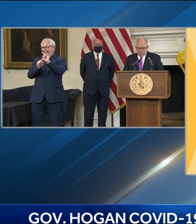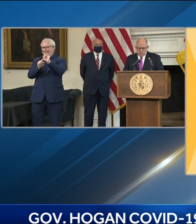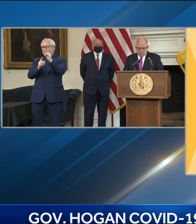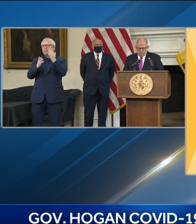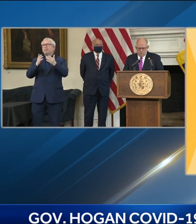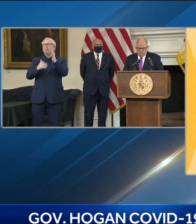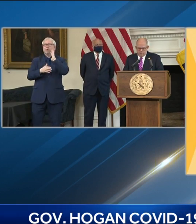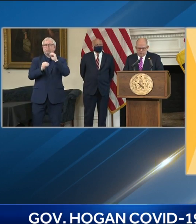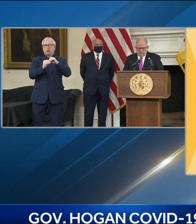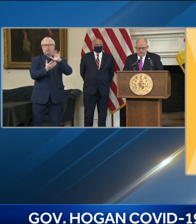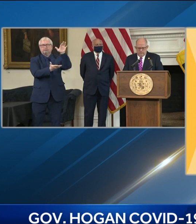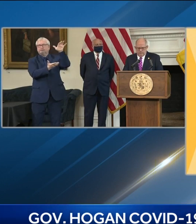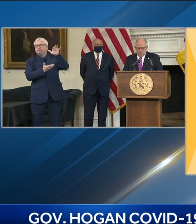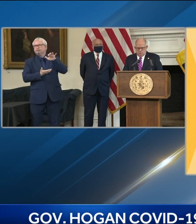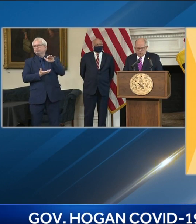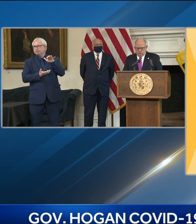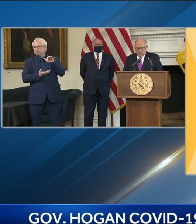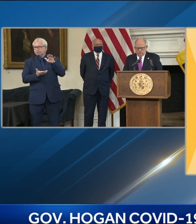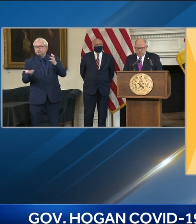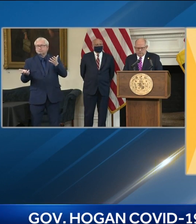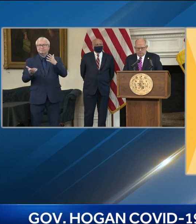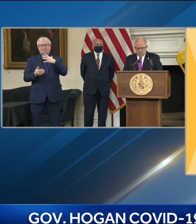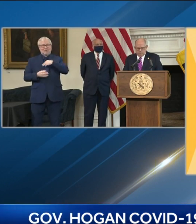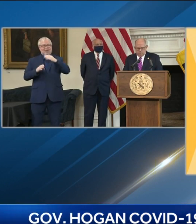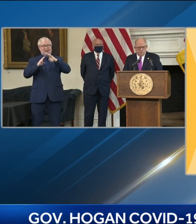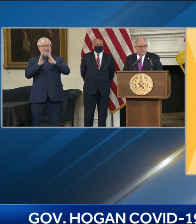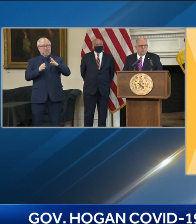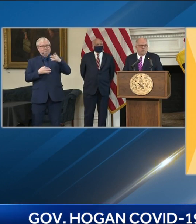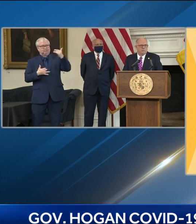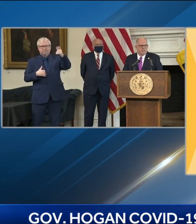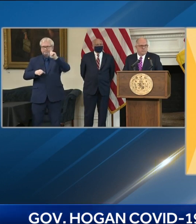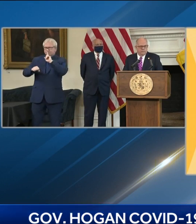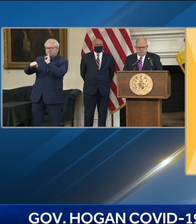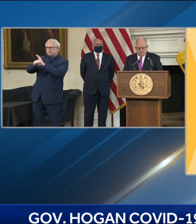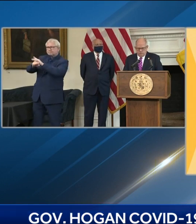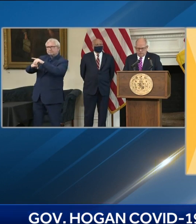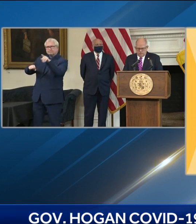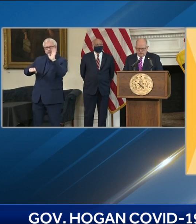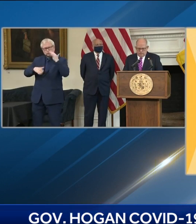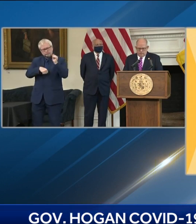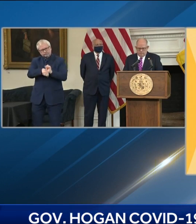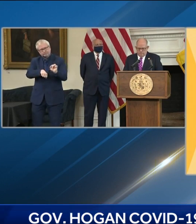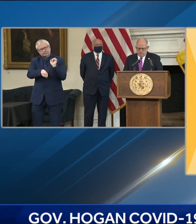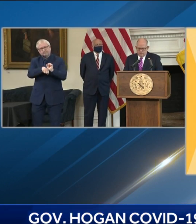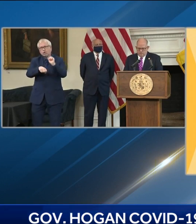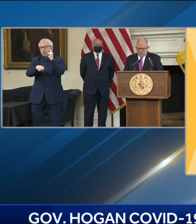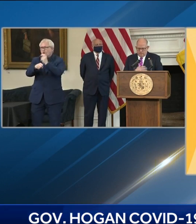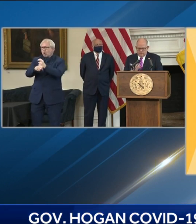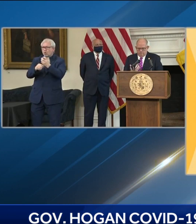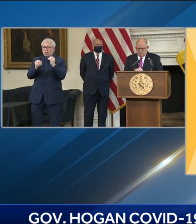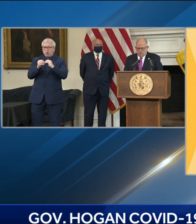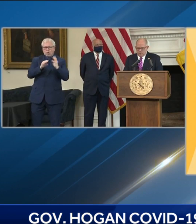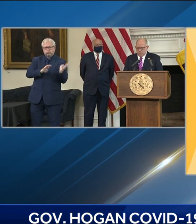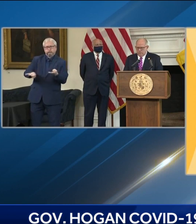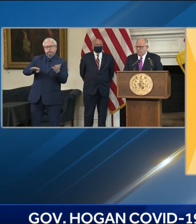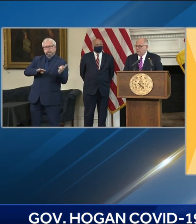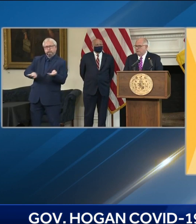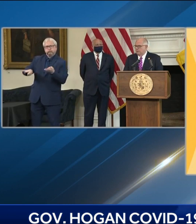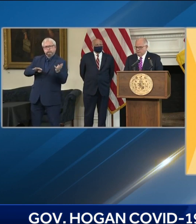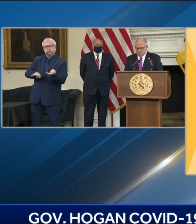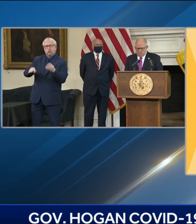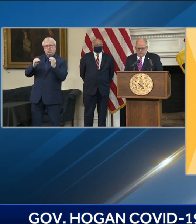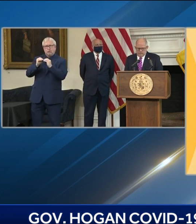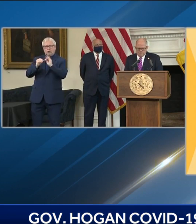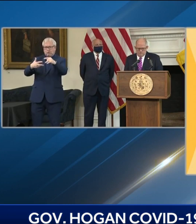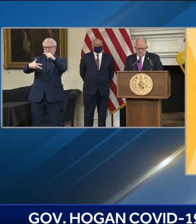officials assured governors today that they are working to increase the supply of all vaccines by the end of March and